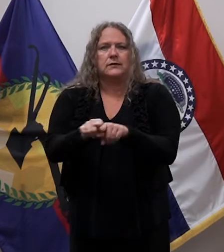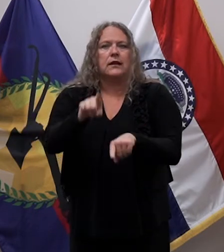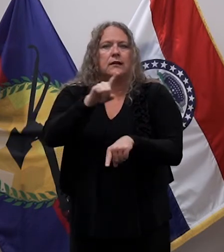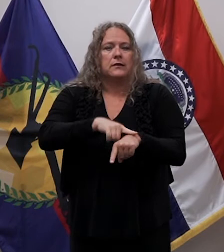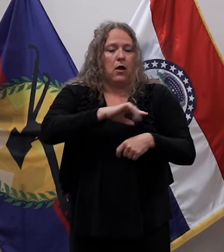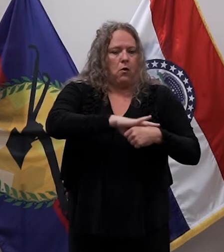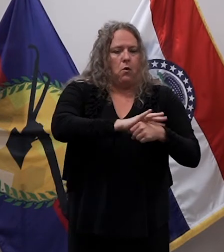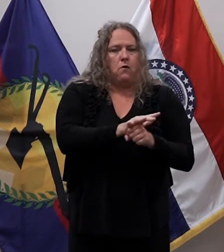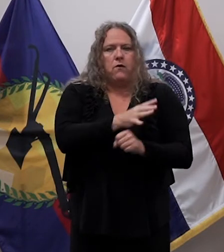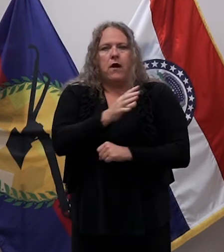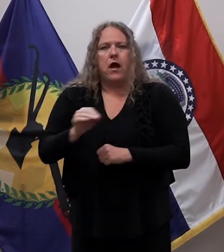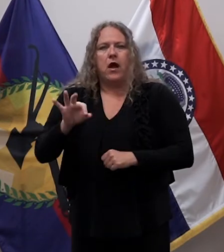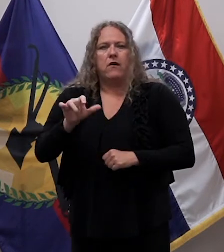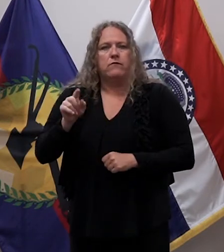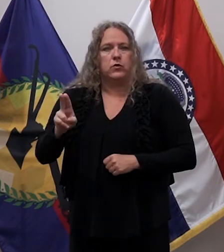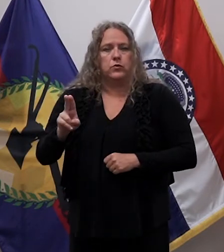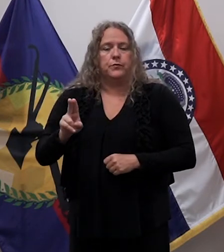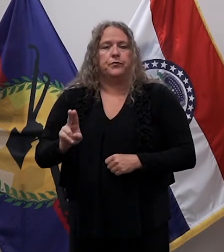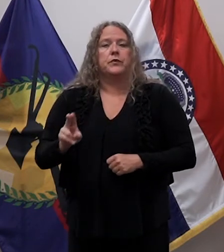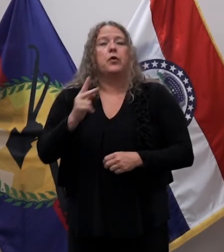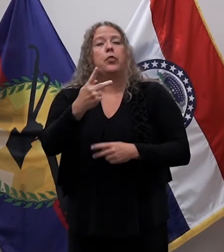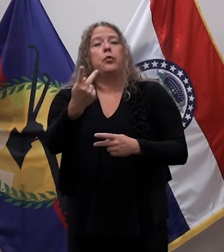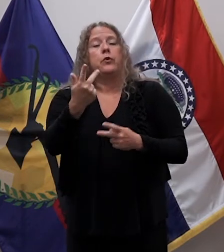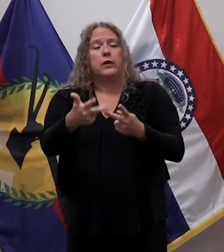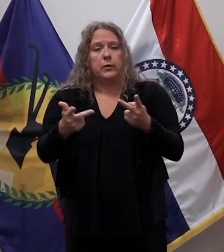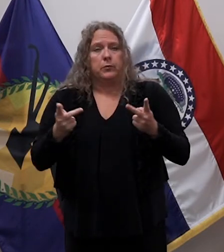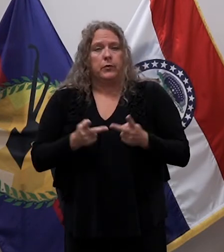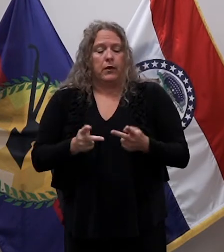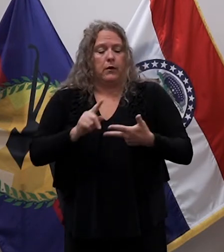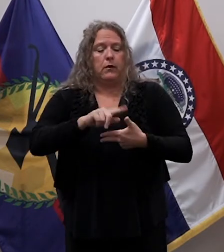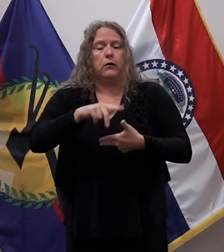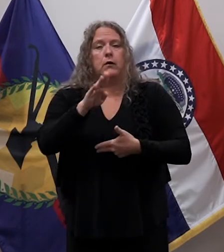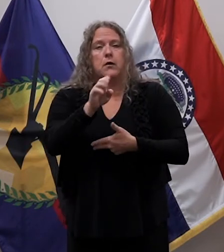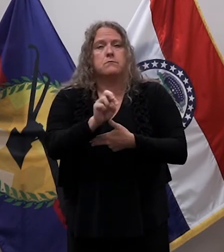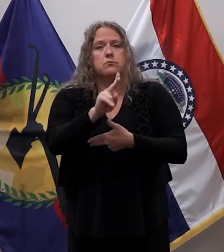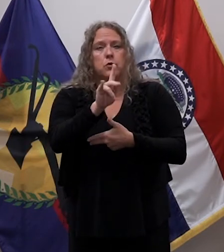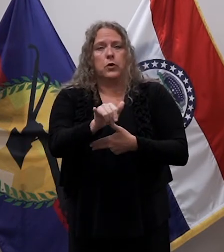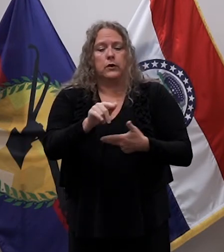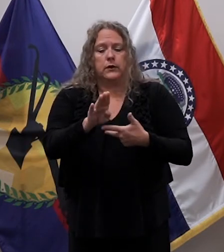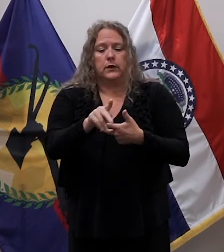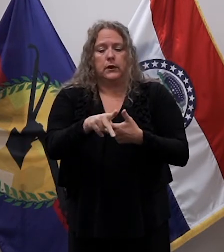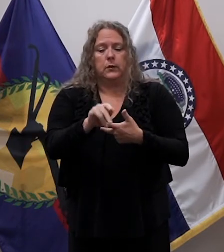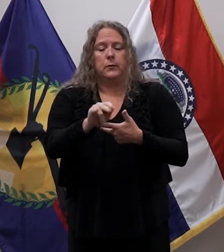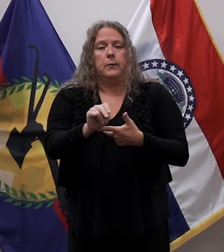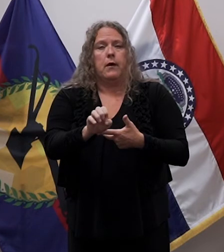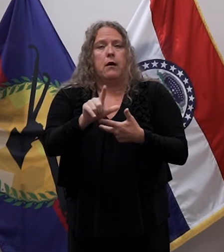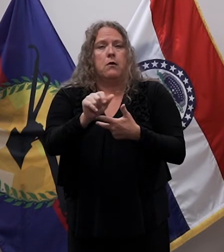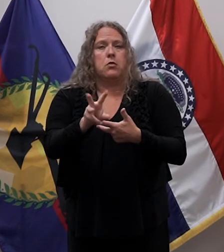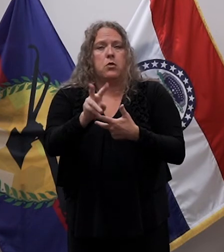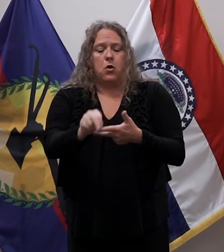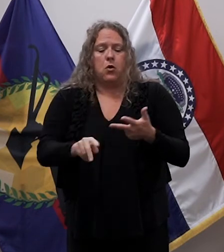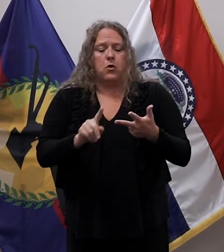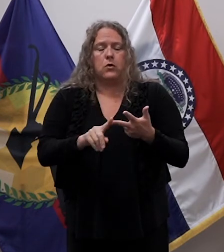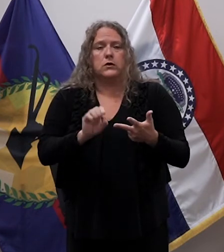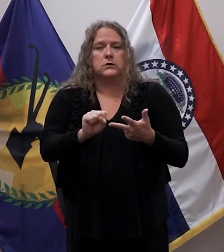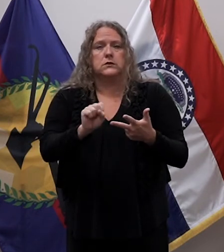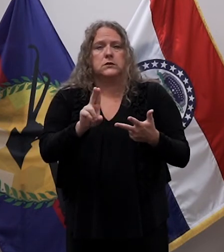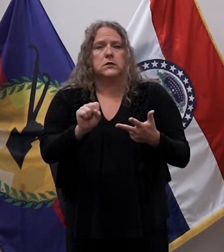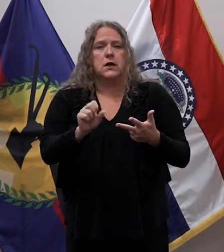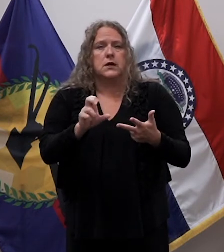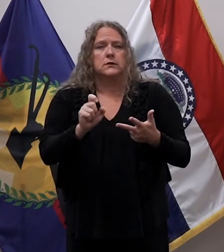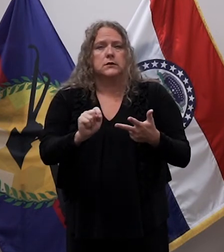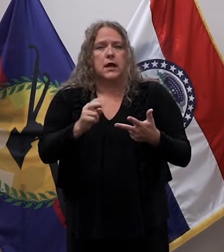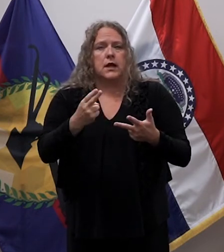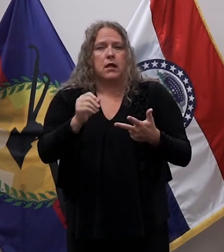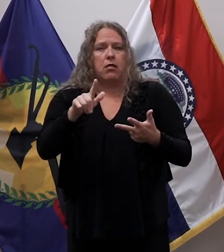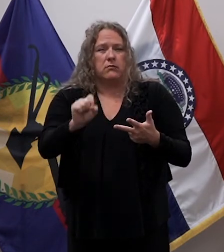are available at a Berkeley, Pine Lawn, and Sunset Hills locations. As fall approaches and the cold weather brings